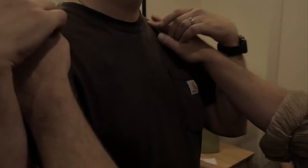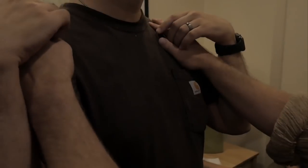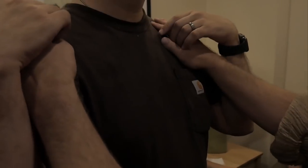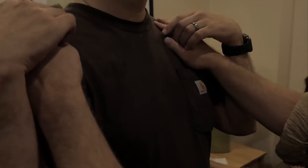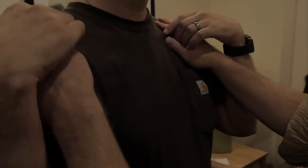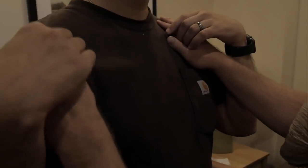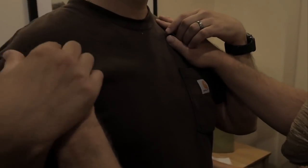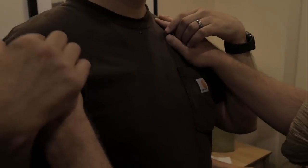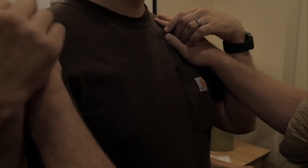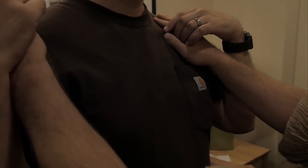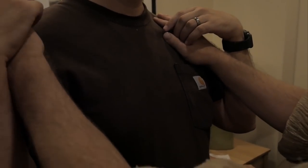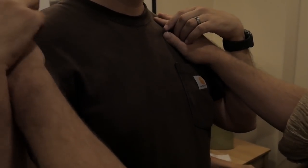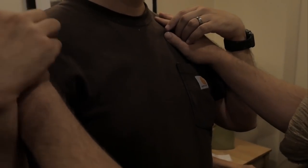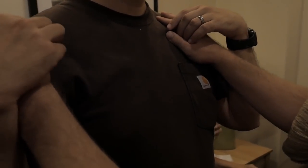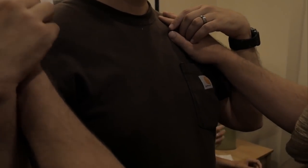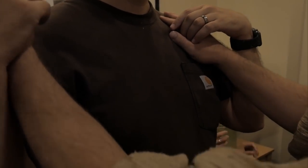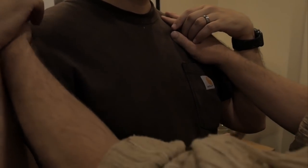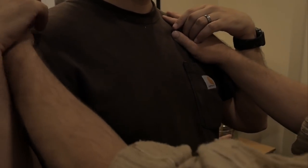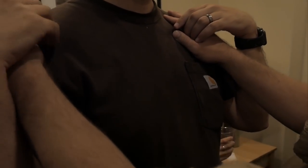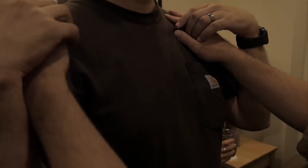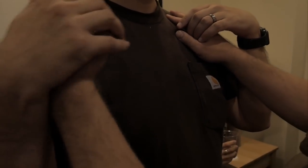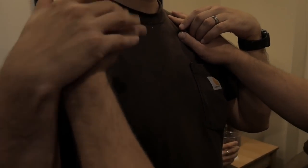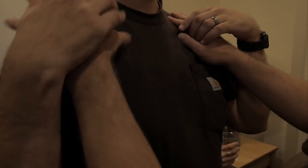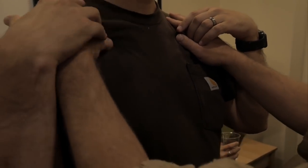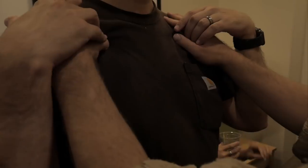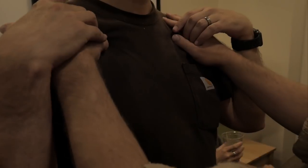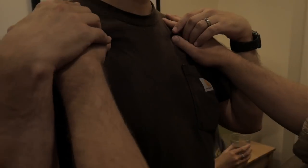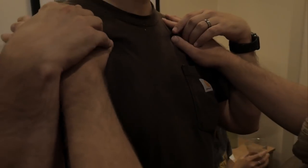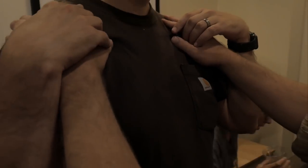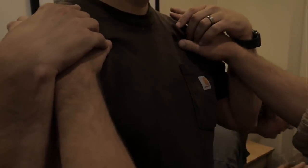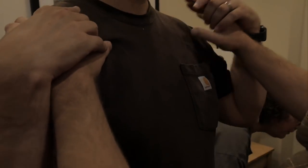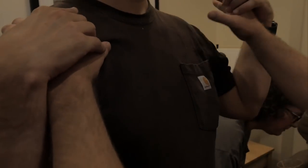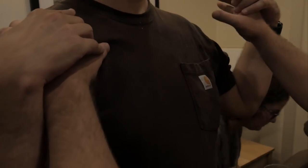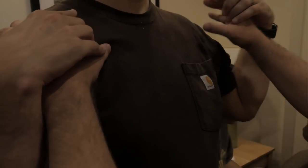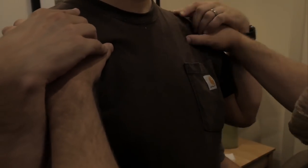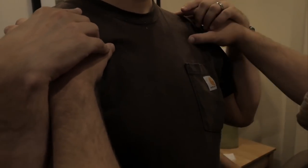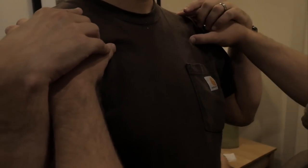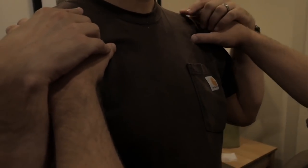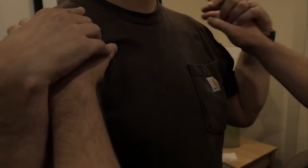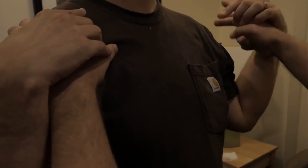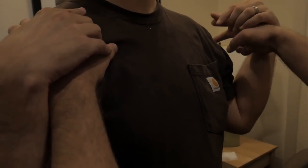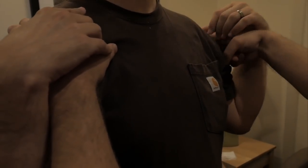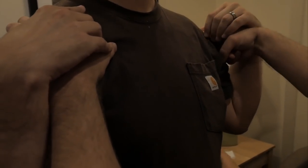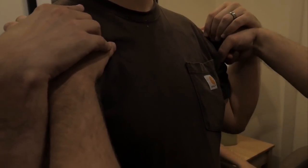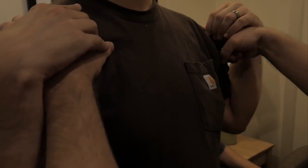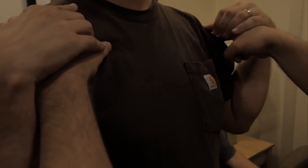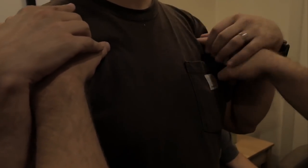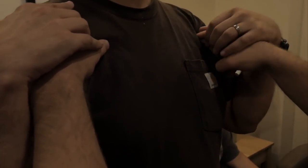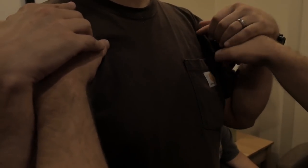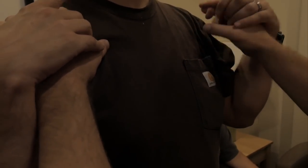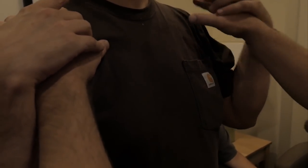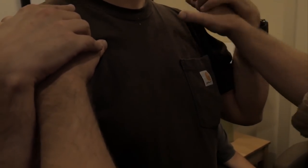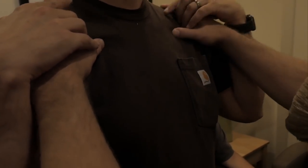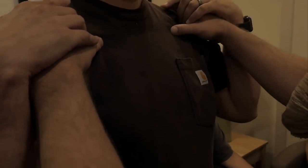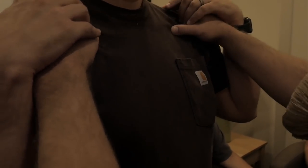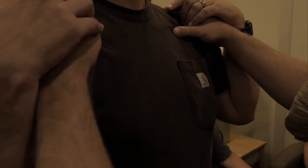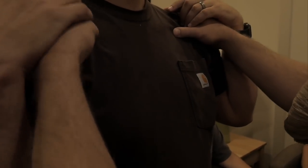Two households, both alike in dignity. In fair Verona, where we lay our scene,